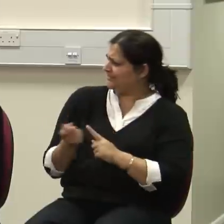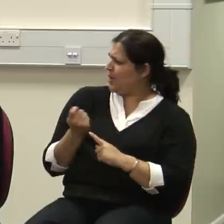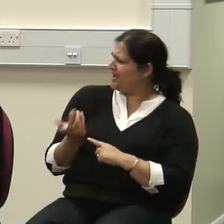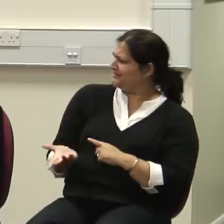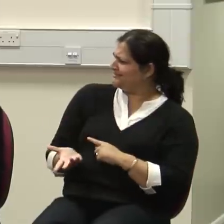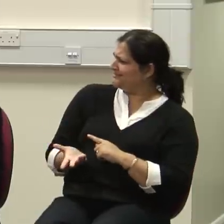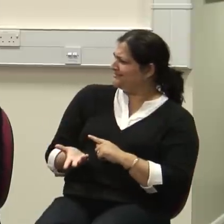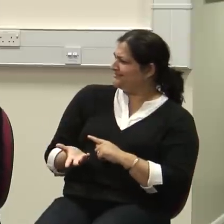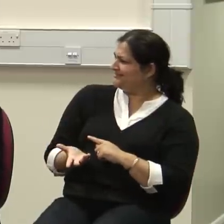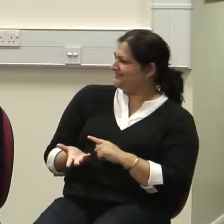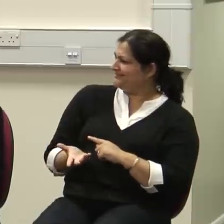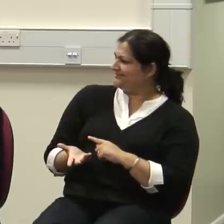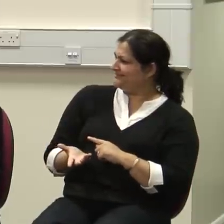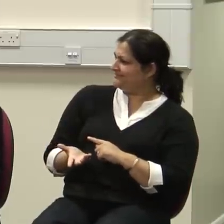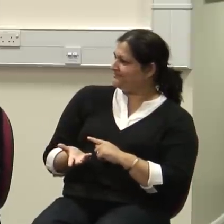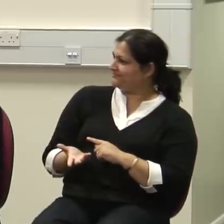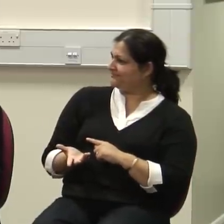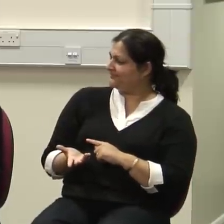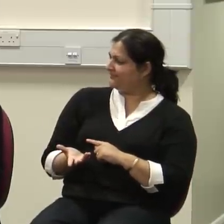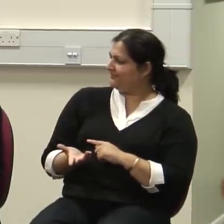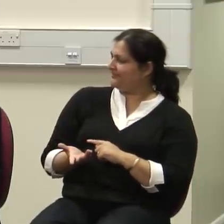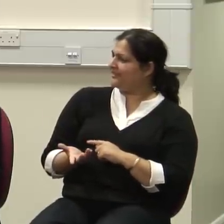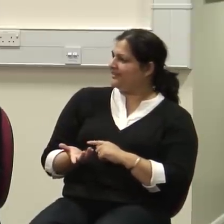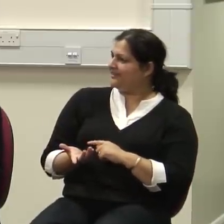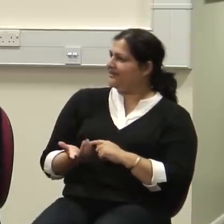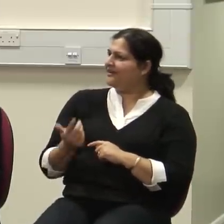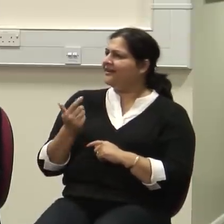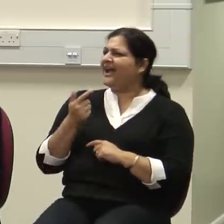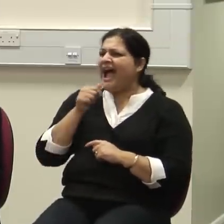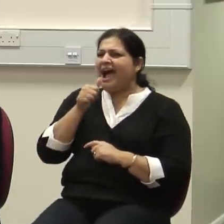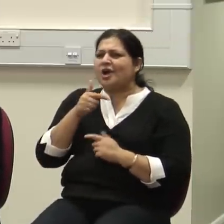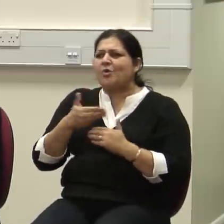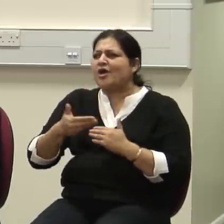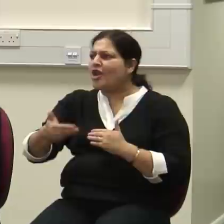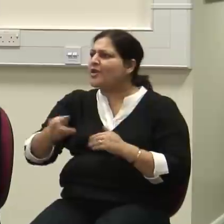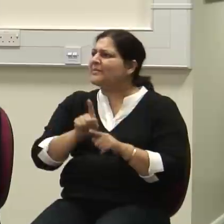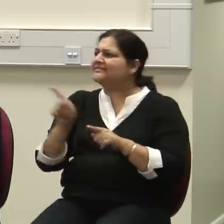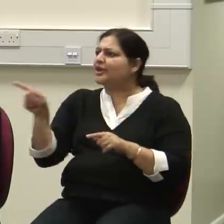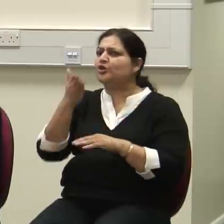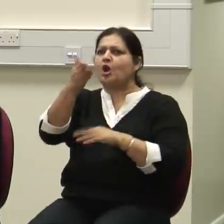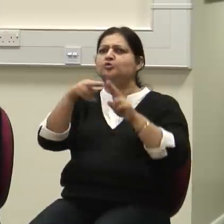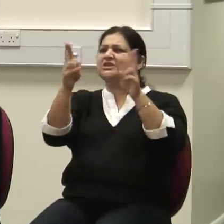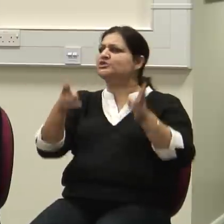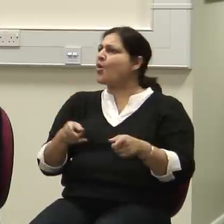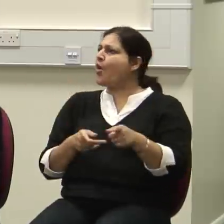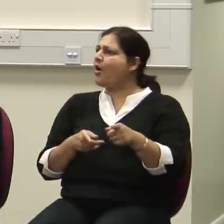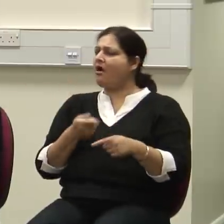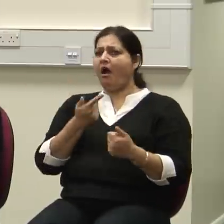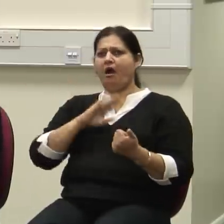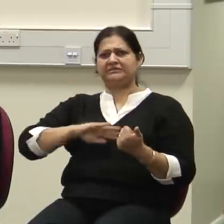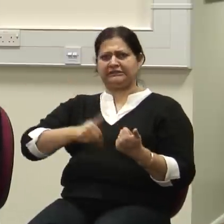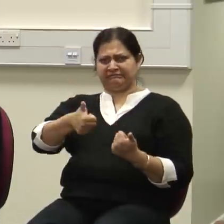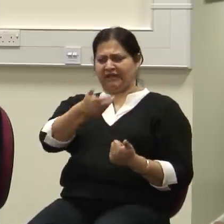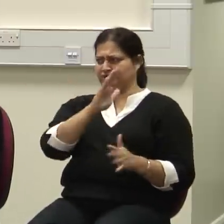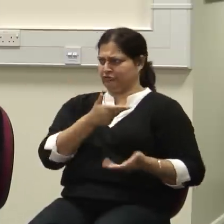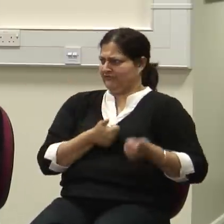Now, again, this is an overstatement. But this is, you know, this is no different than going to a department store where you get some satisfactory service and you go back